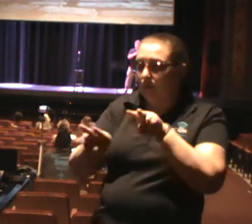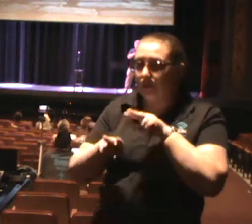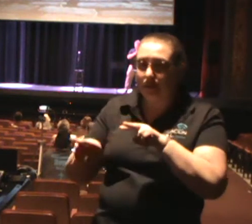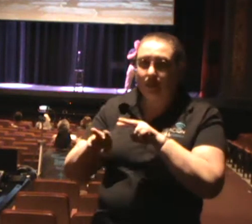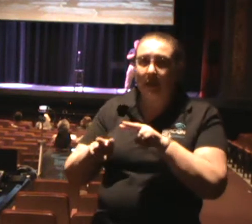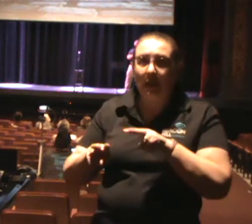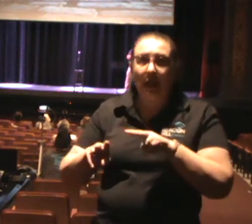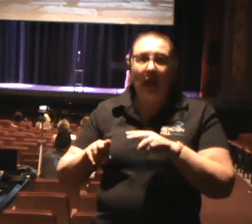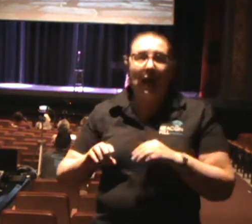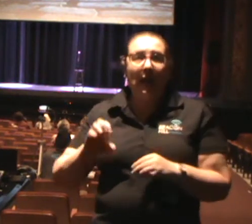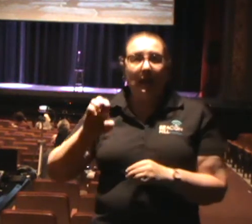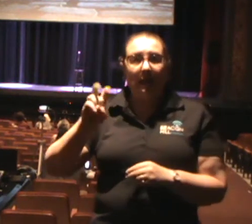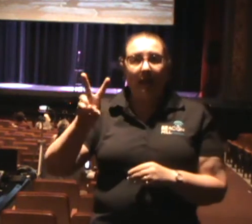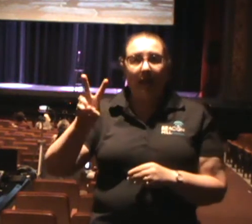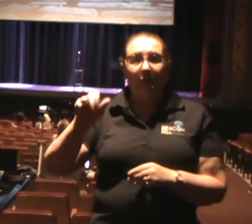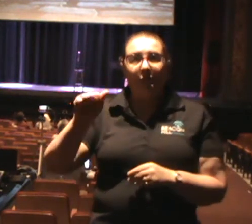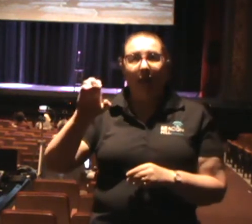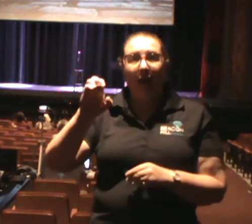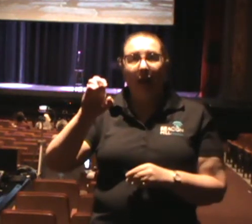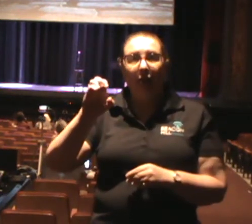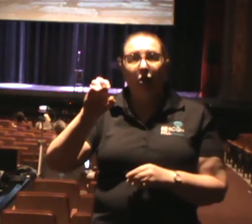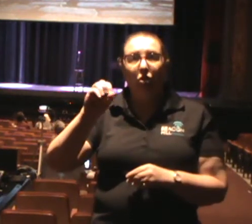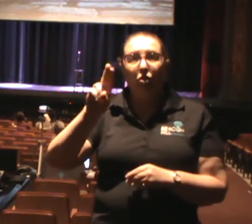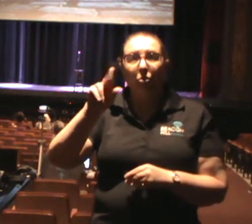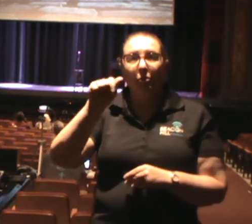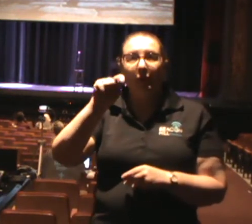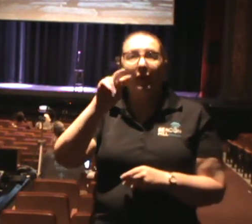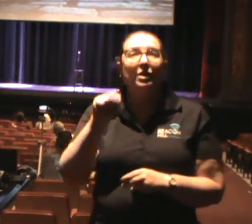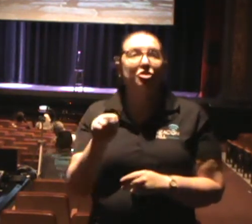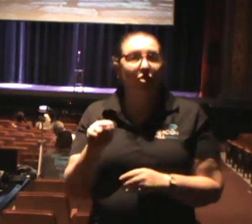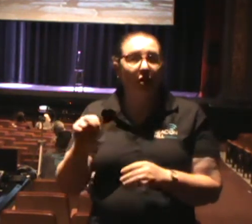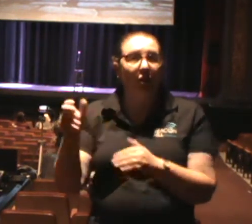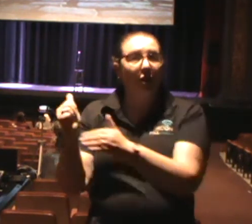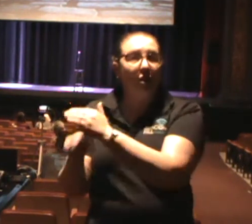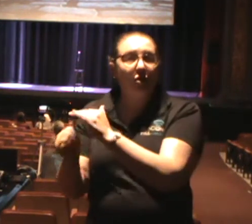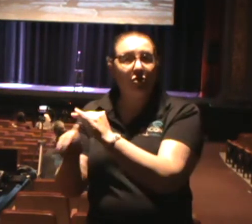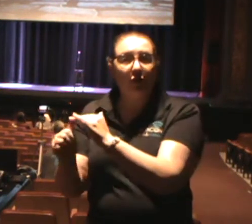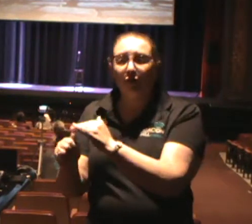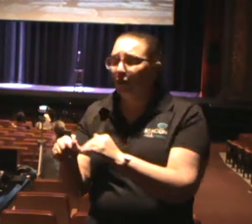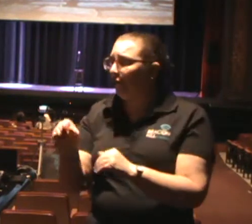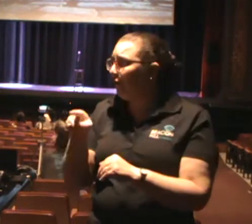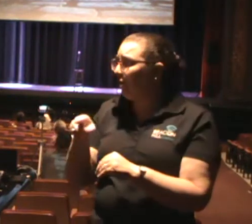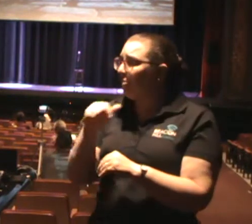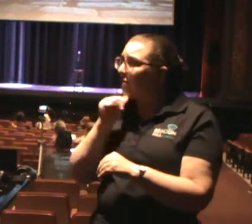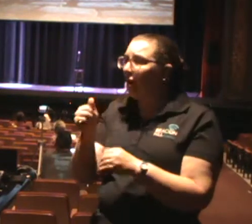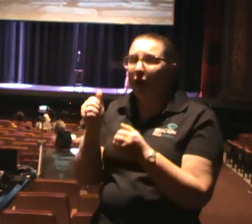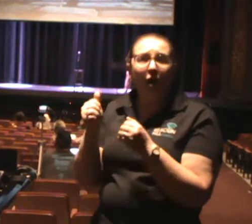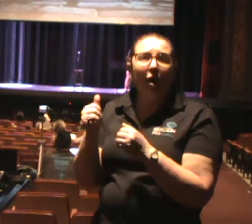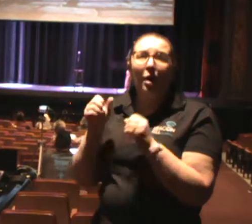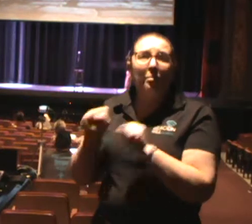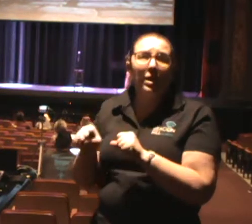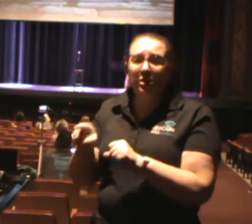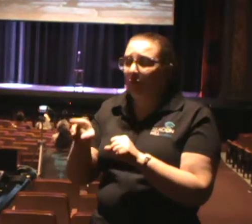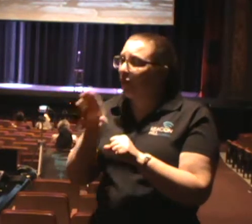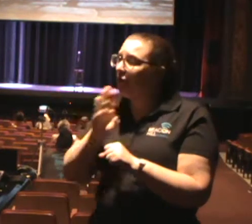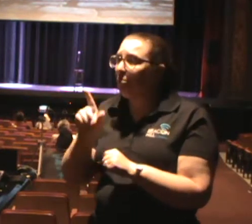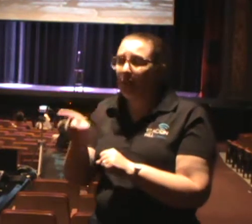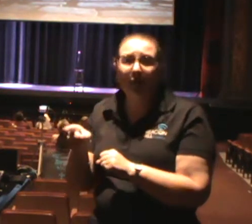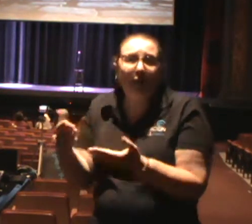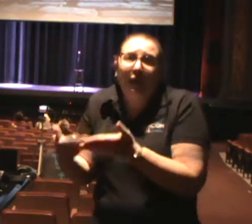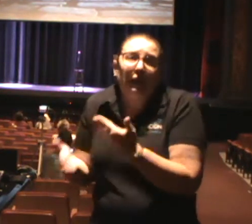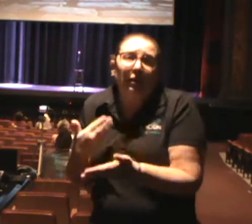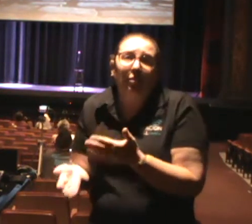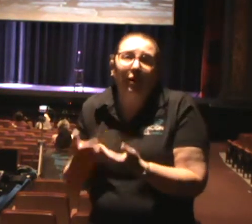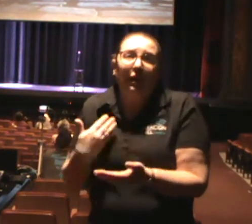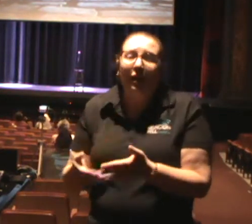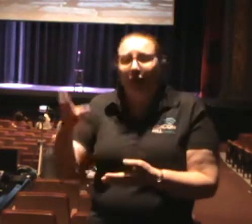displaced because of the flood. So she couldn't have been here anyways today. And so God knew that was going to happen. And so God had already preordained for